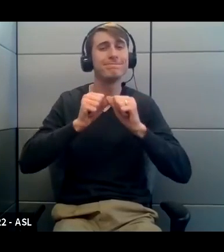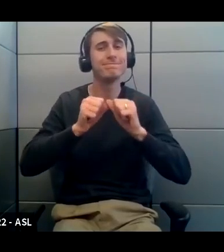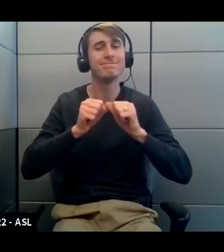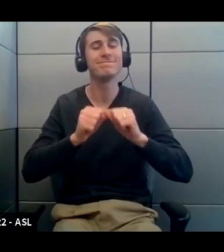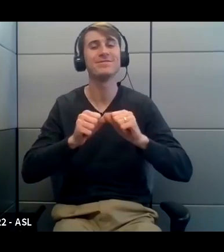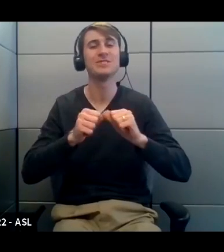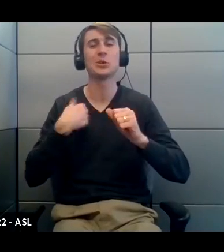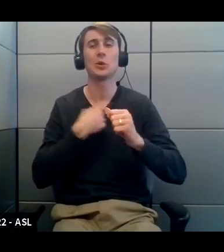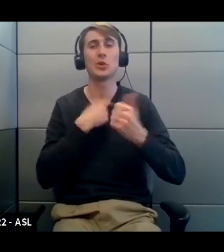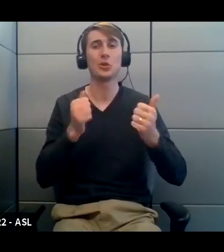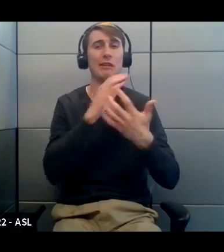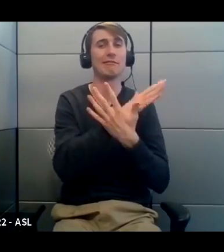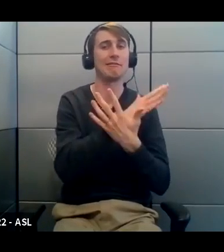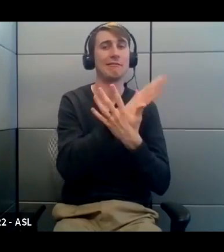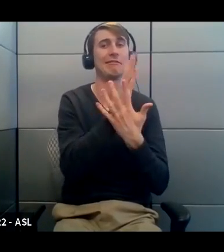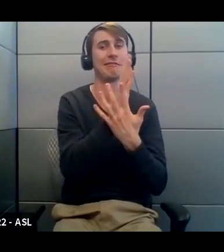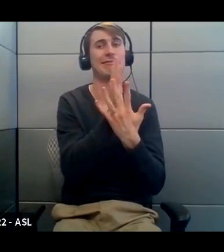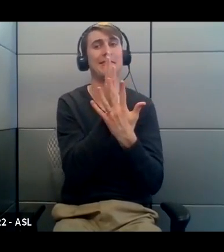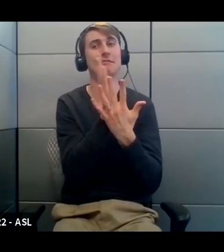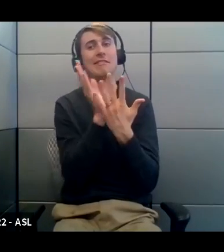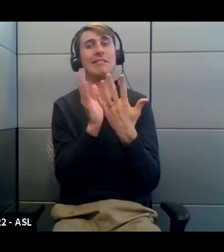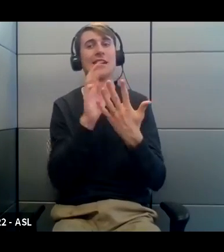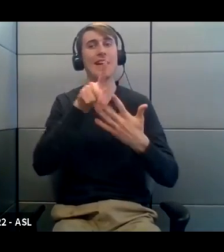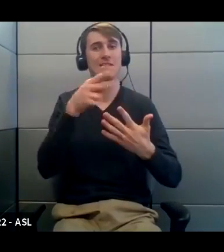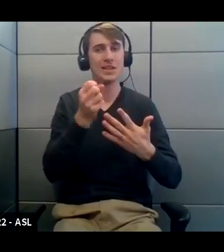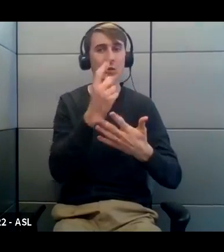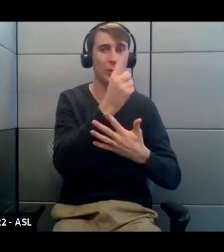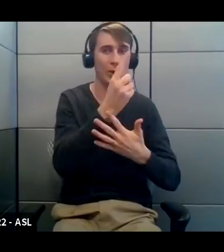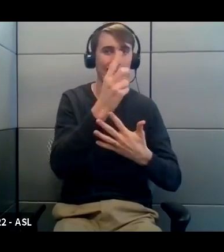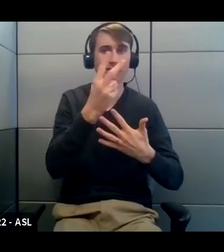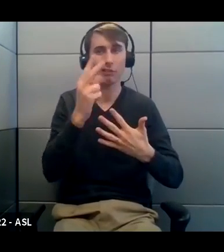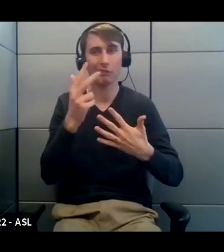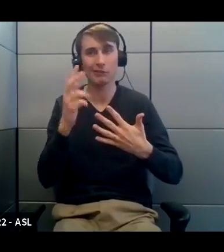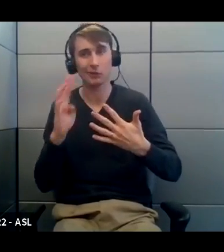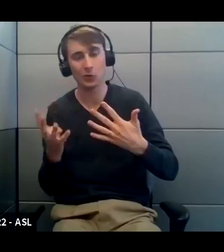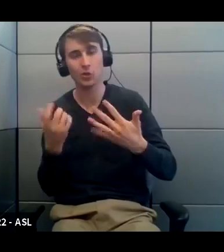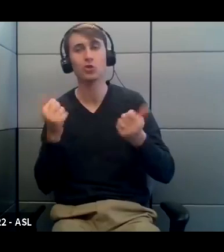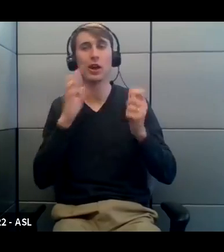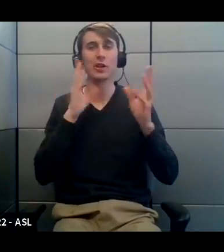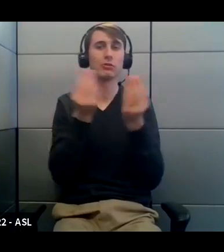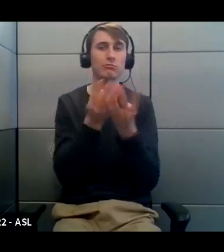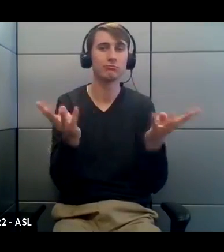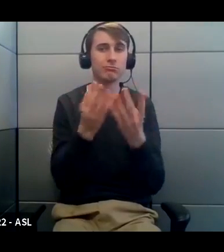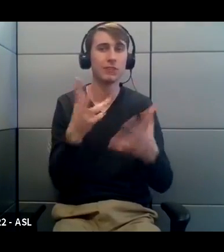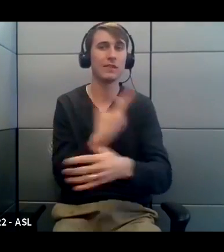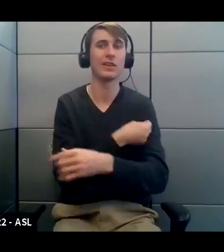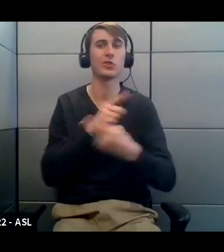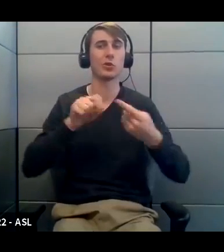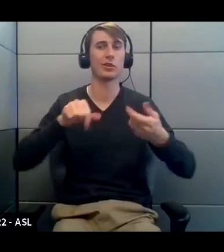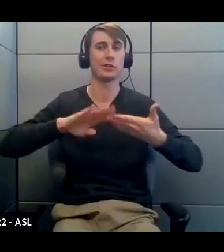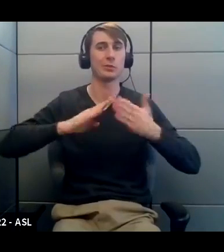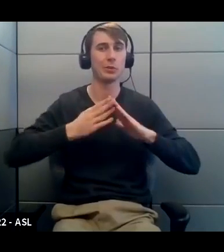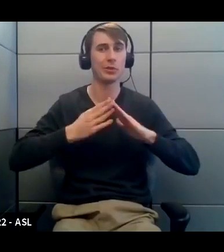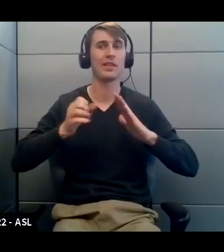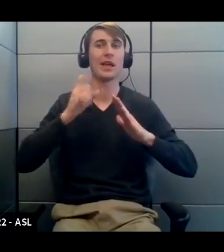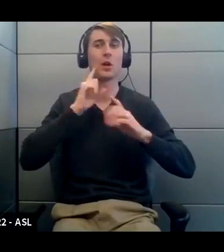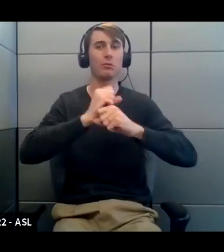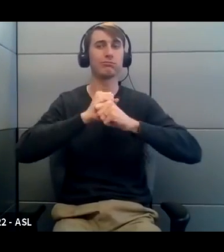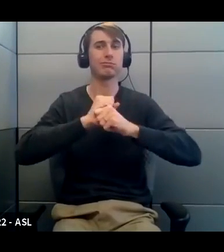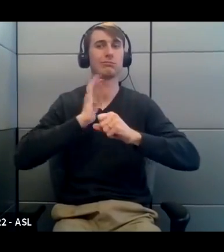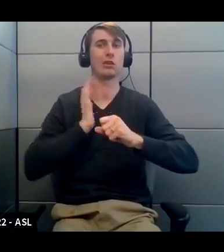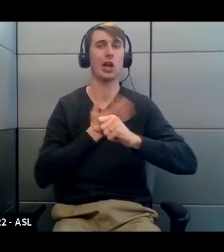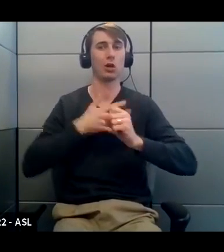But we really want to work toward getting more of our community vaccinated because we know that's what we need to really protect our county as a whole.